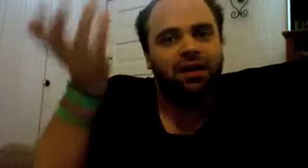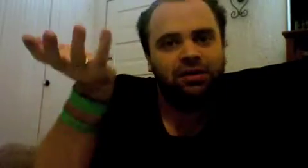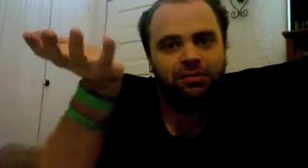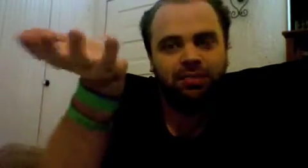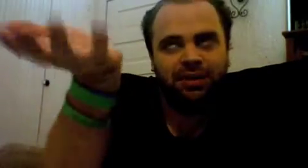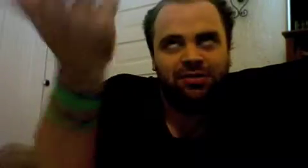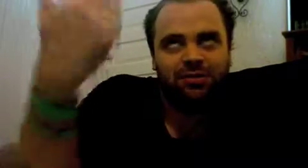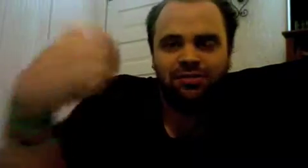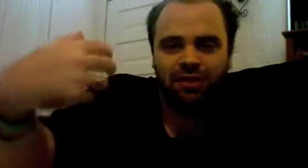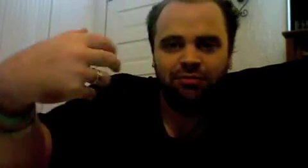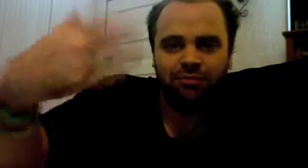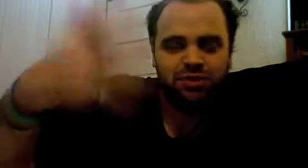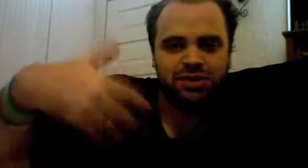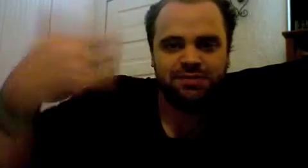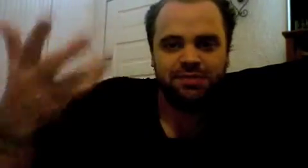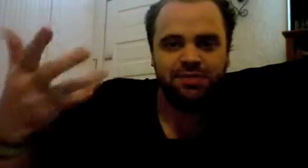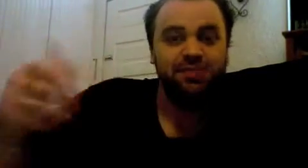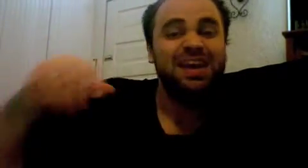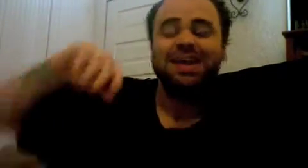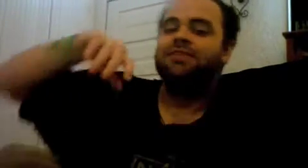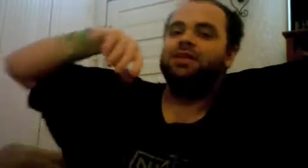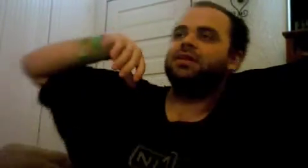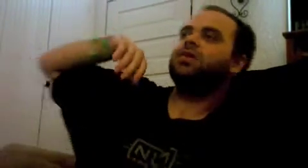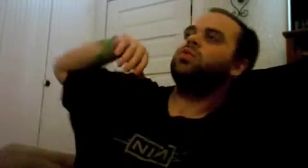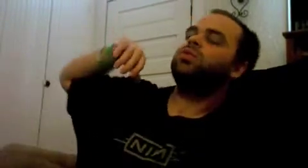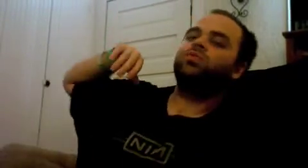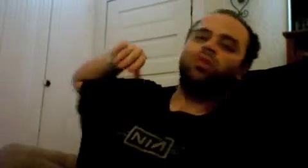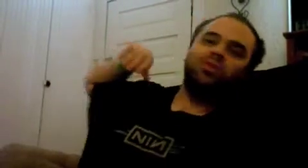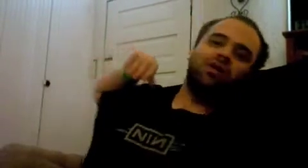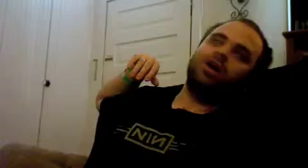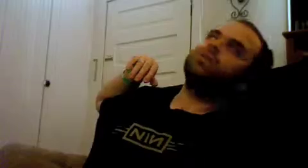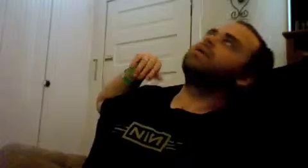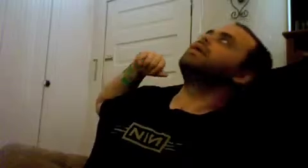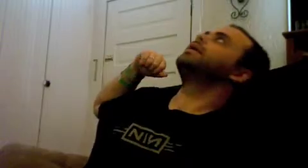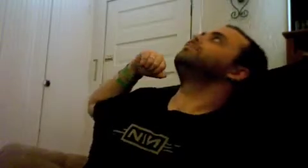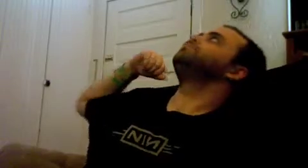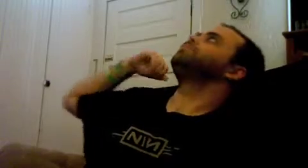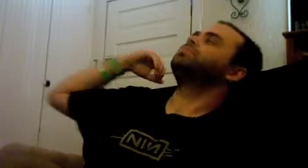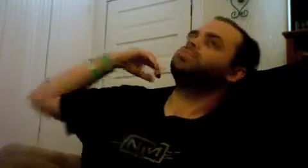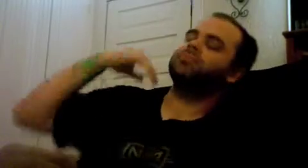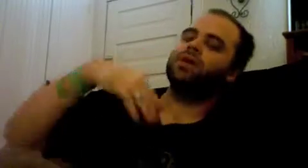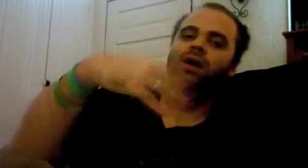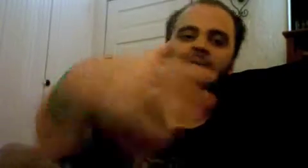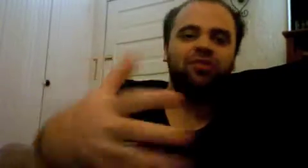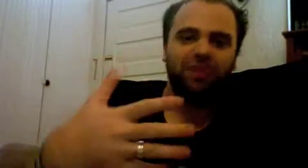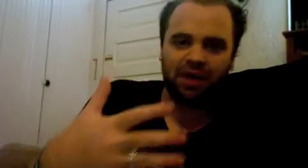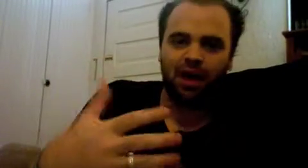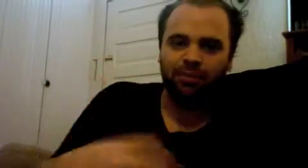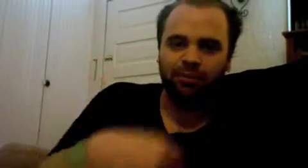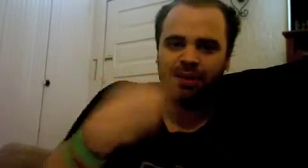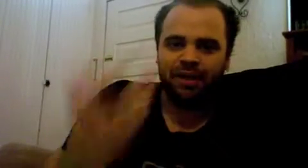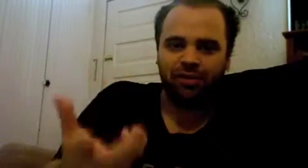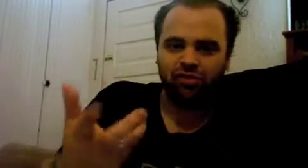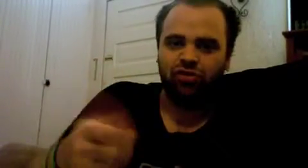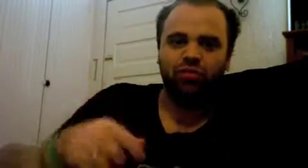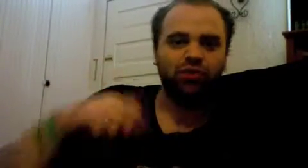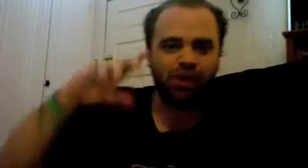contemplates himself perceives himself even even when we talk about I mentioned the cobbler making the shoe you could